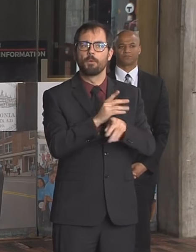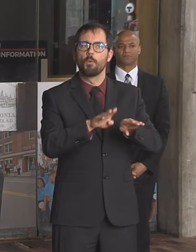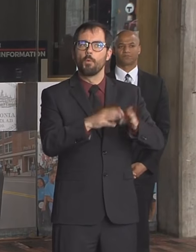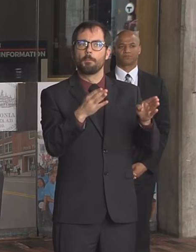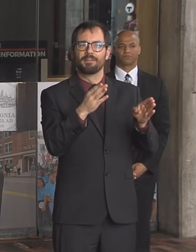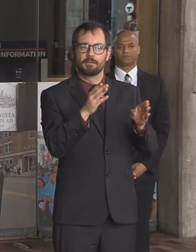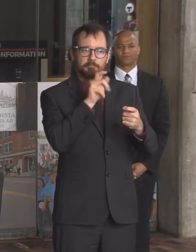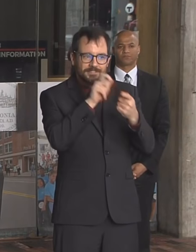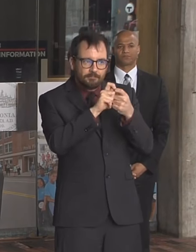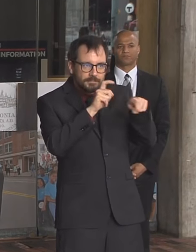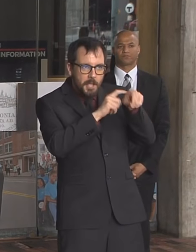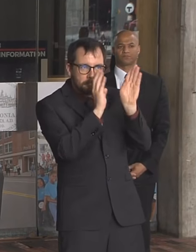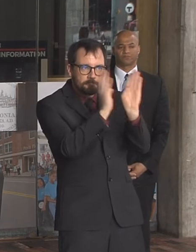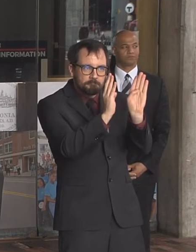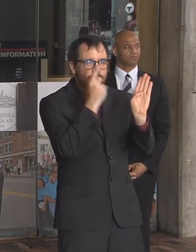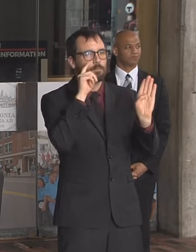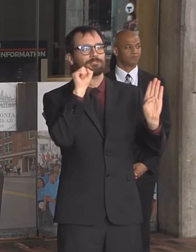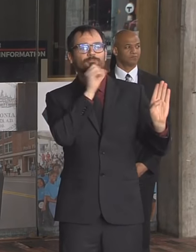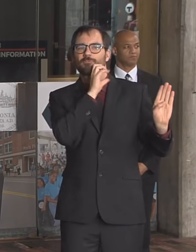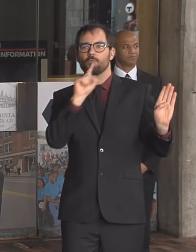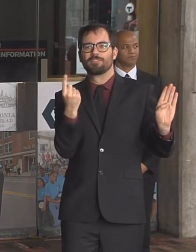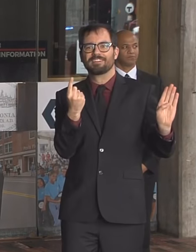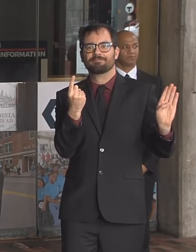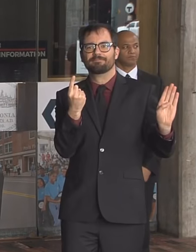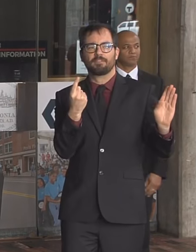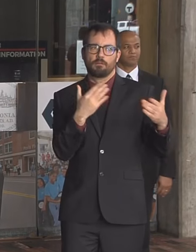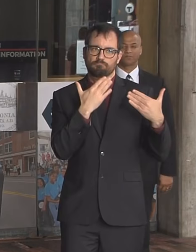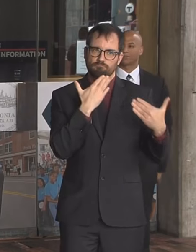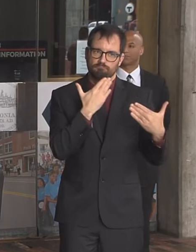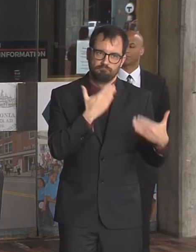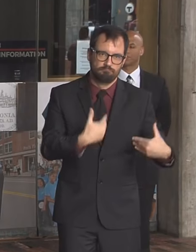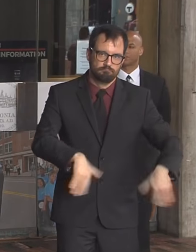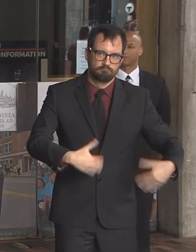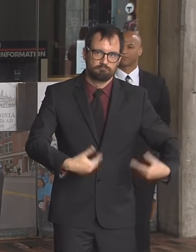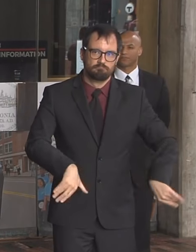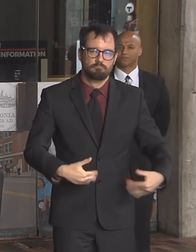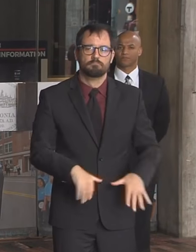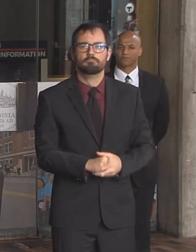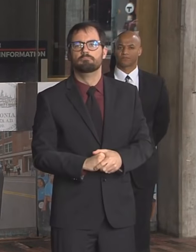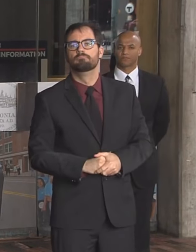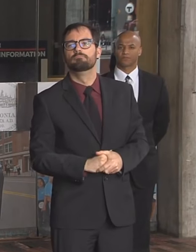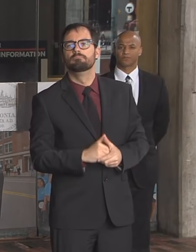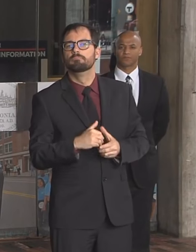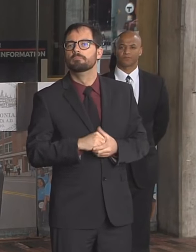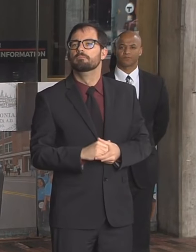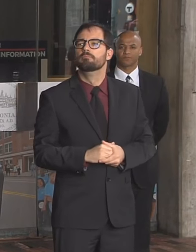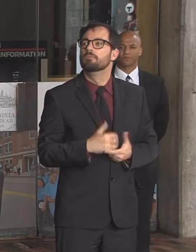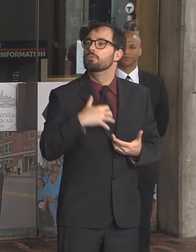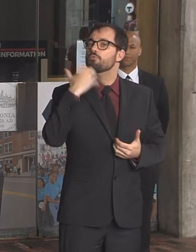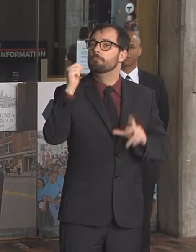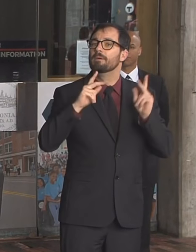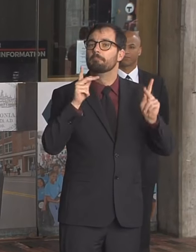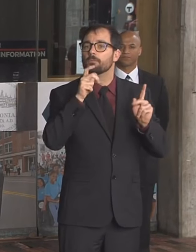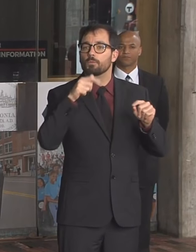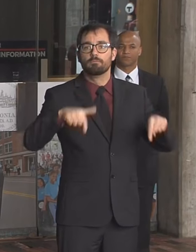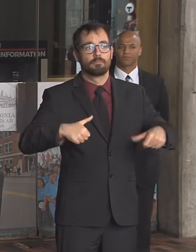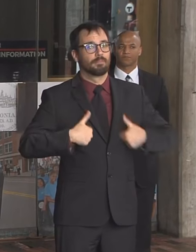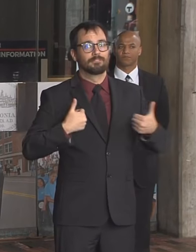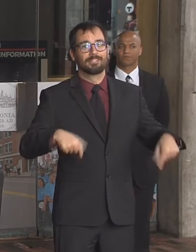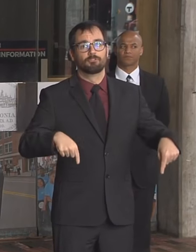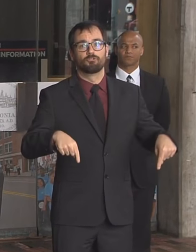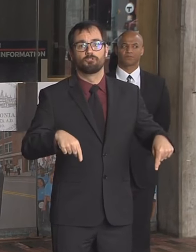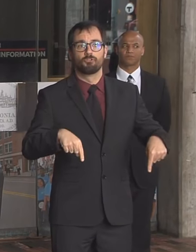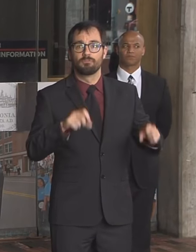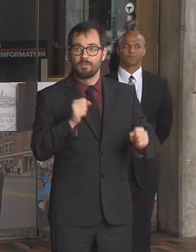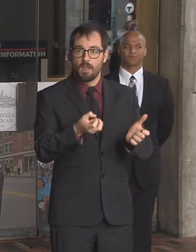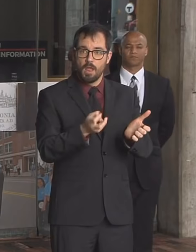covered that and I appreciate that and we encourage our older residents, if you can, get up and go shopping early in the morning so you can try